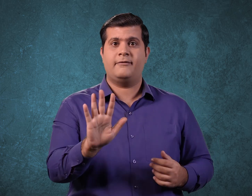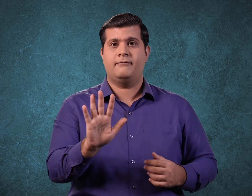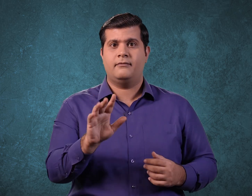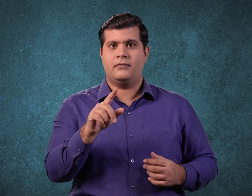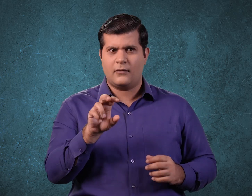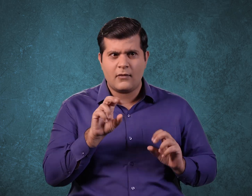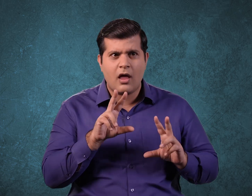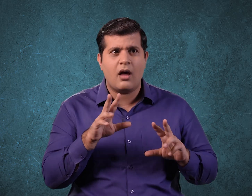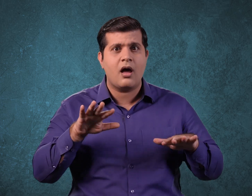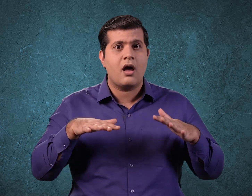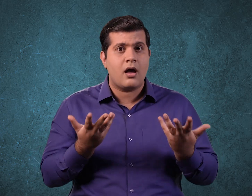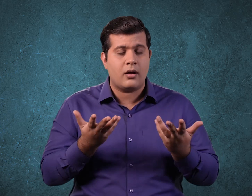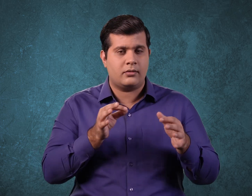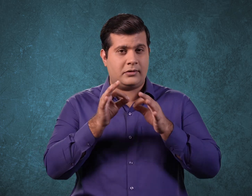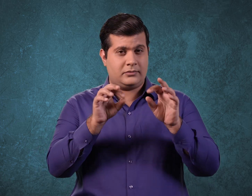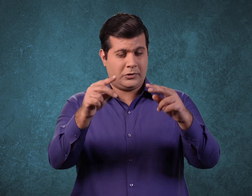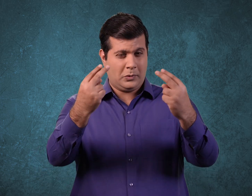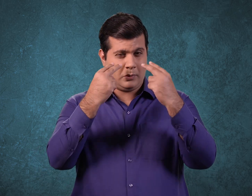Here is how. Watch the explanation carefully.